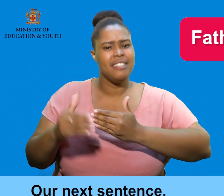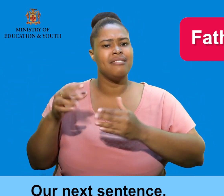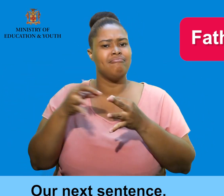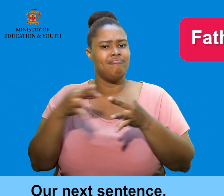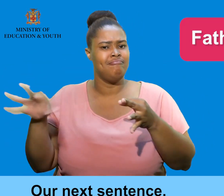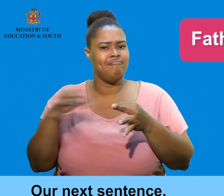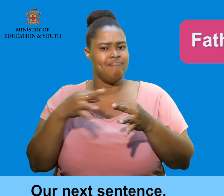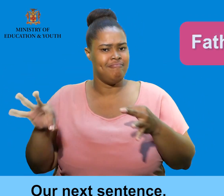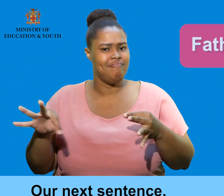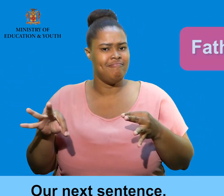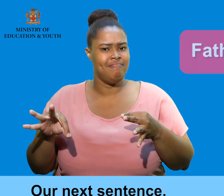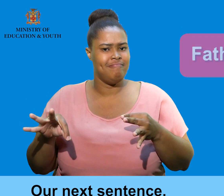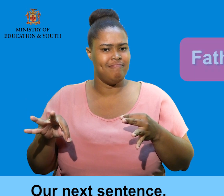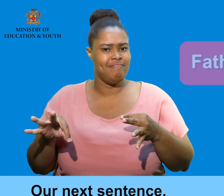Our next sentence.